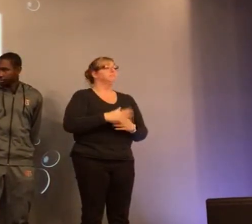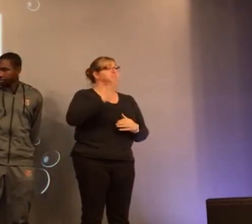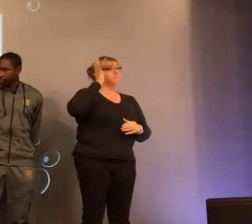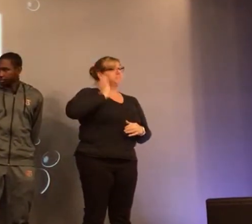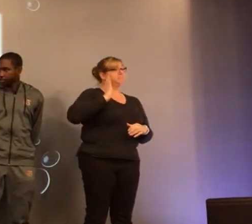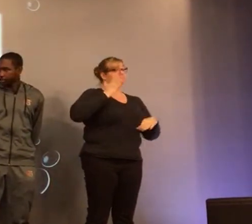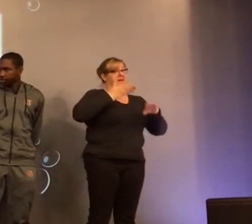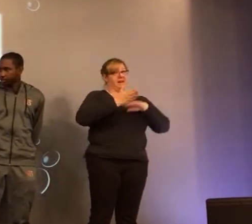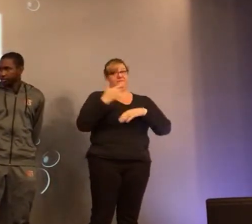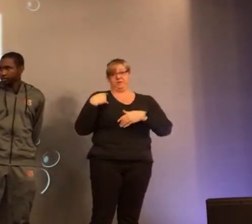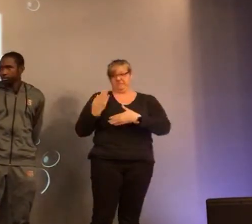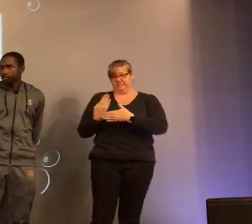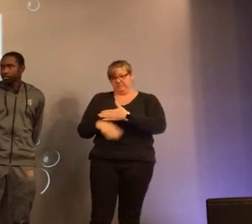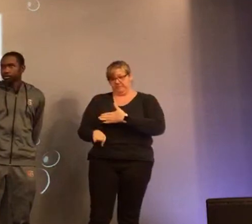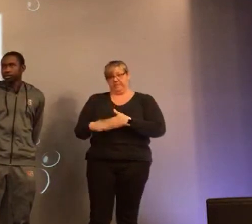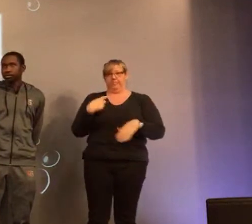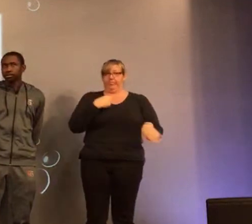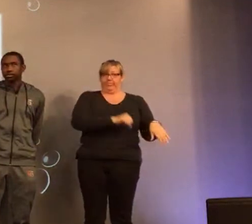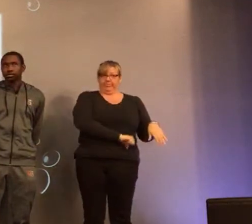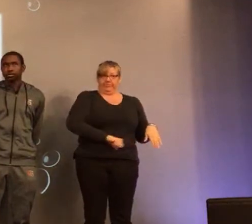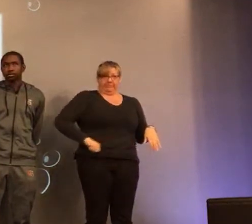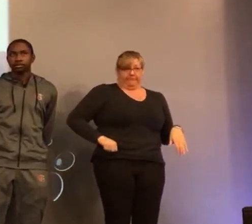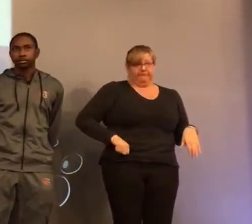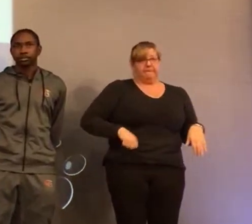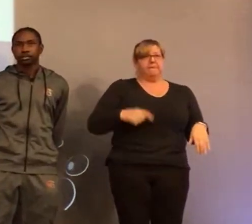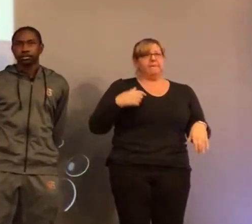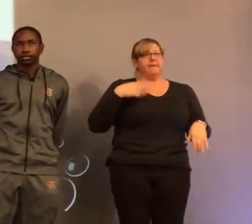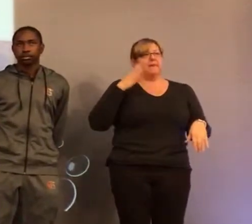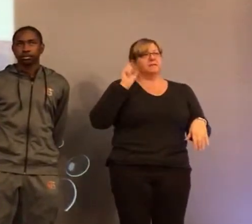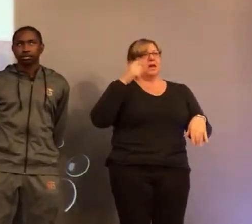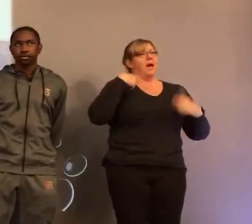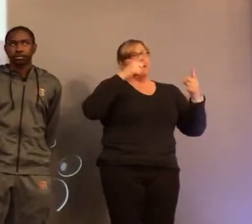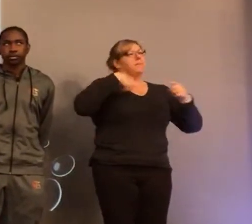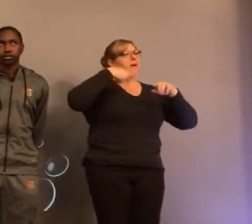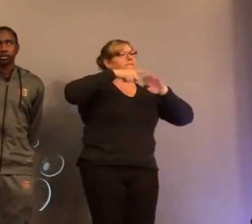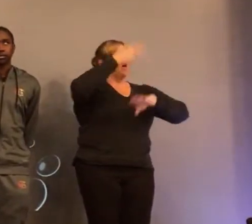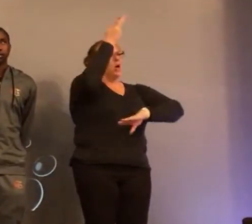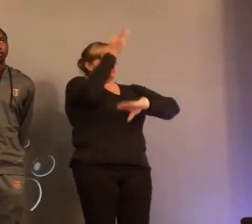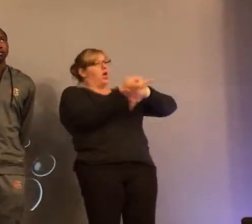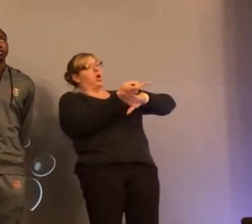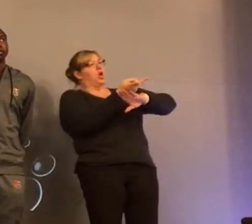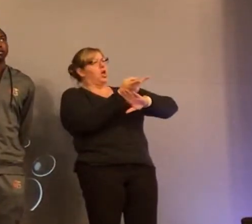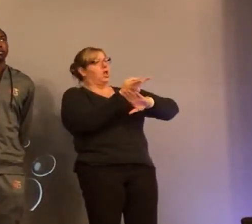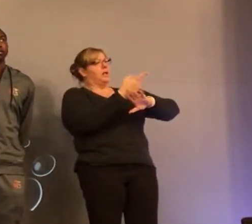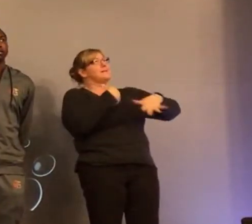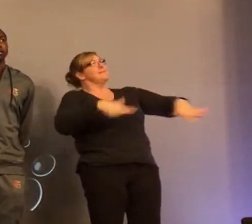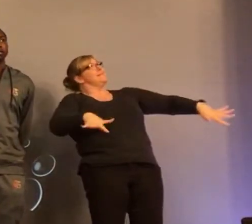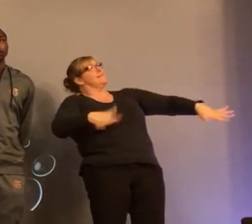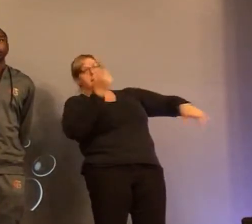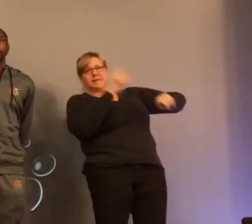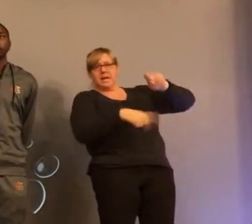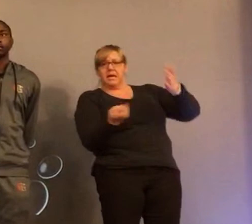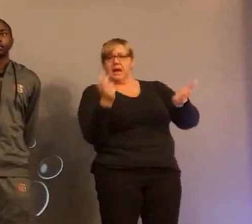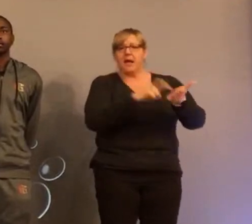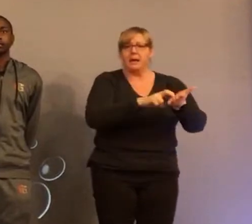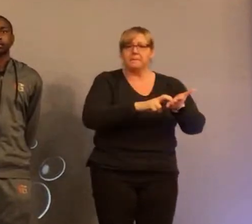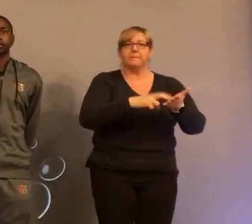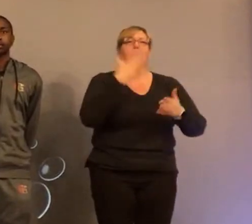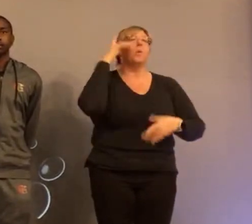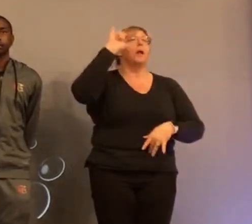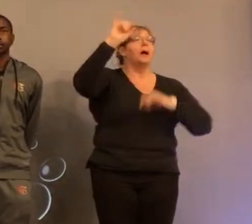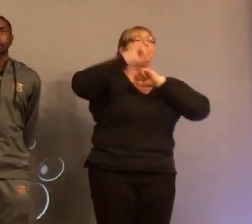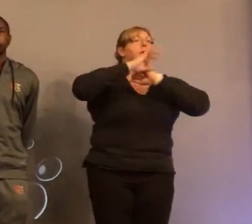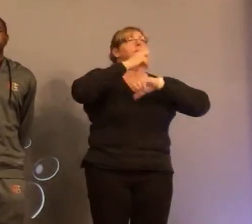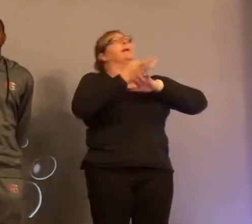time after I had had him I had a cesarean some kind of way I fell on my back and I couldn't get up felt like that commercial